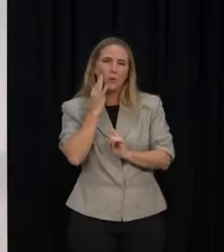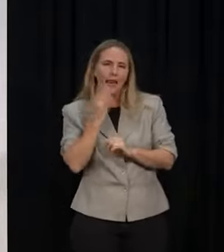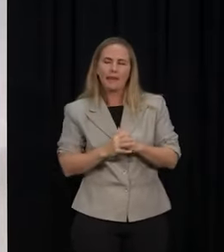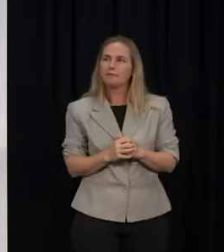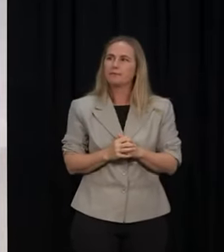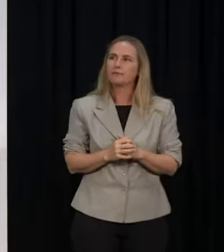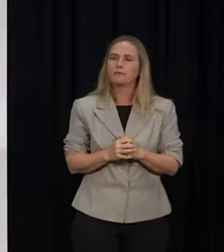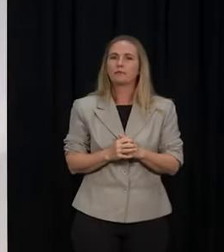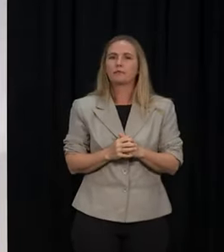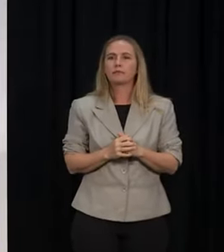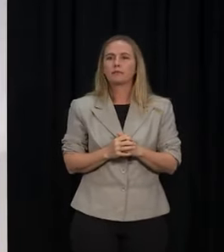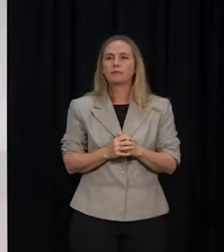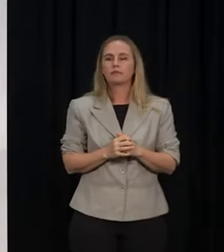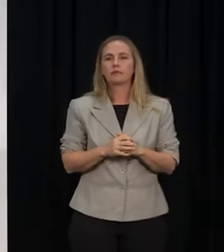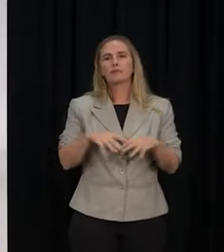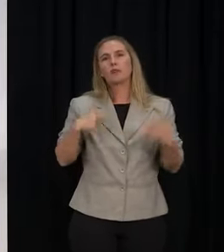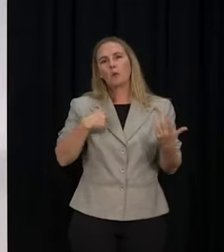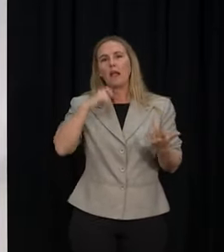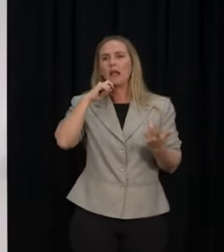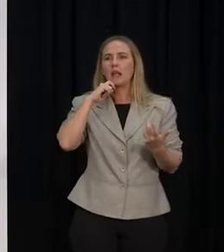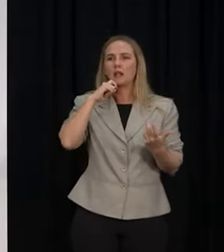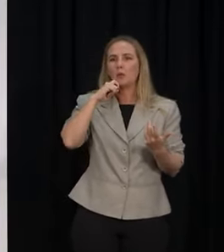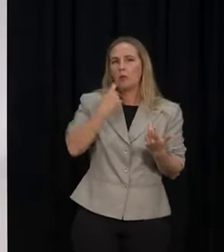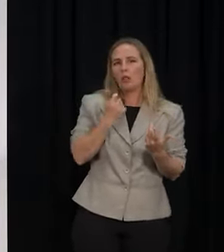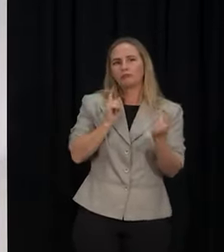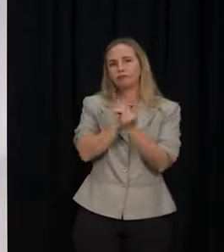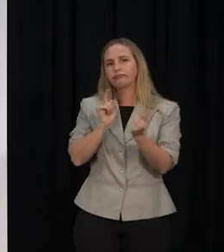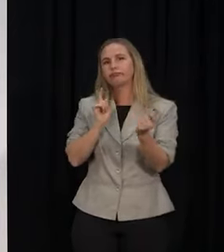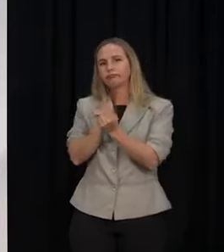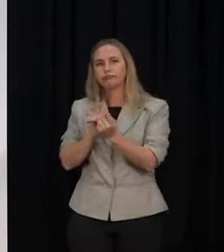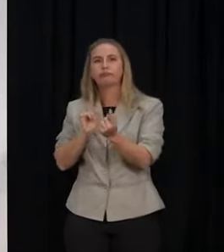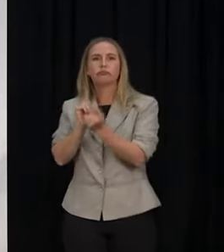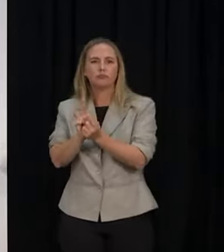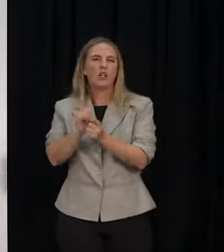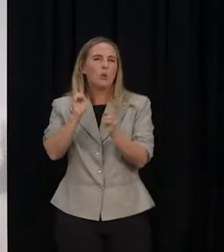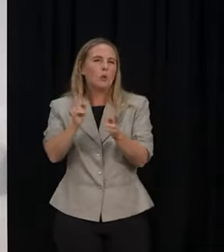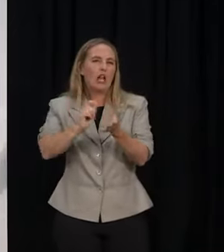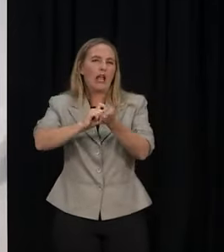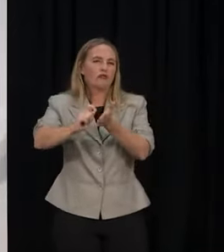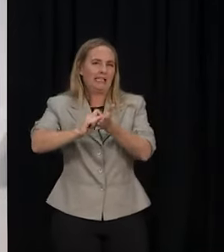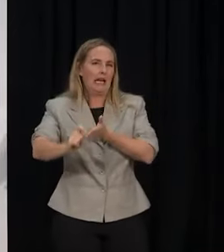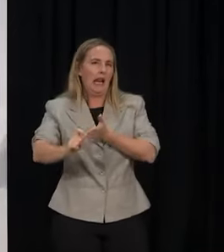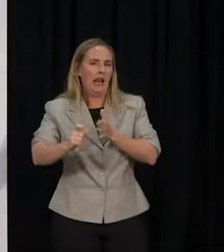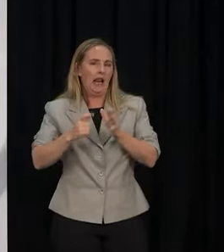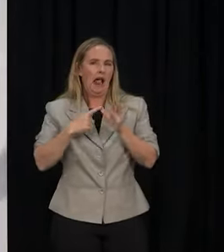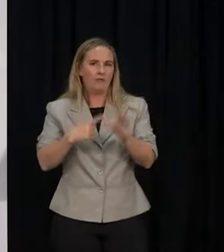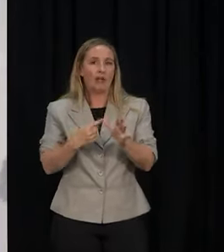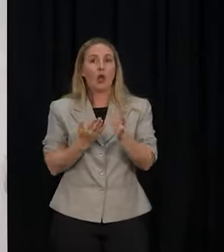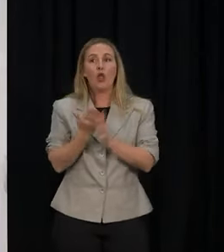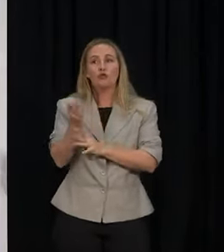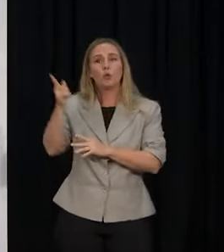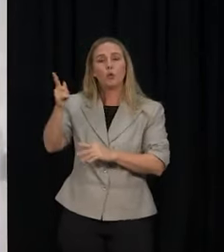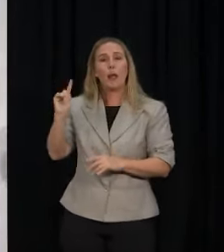might canvas with questions with the group from time to time, but we tend to get written advice. And that goes through Minister Verrill.